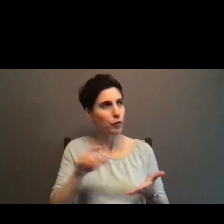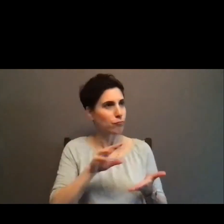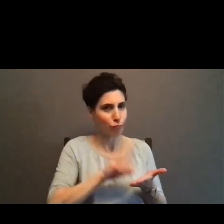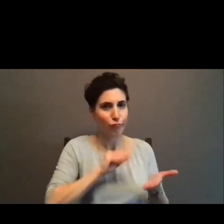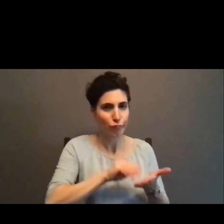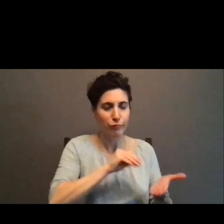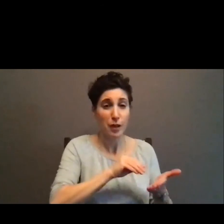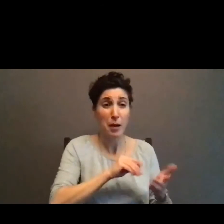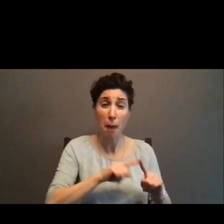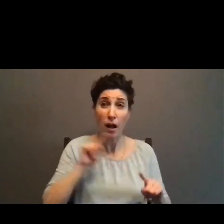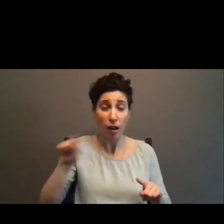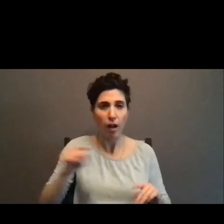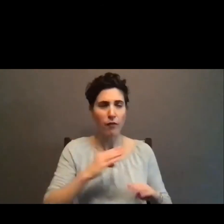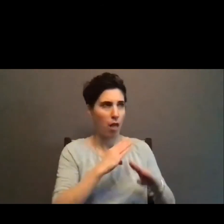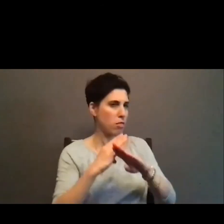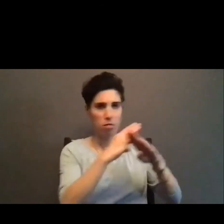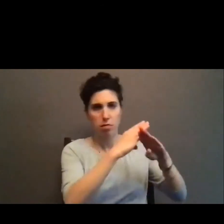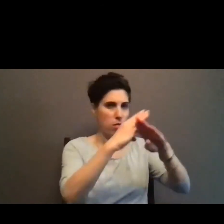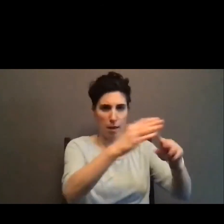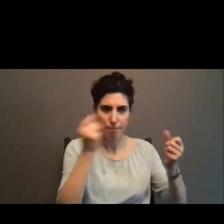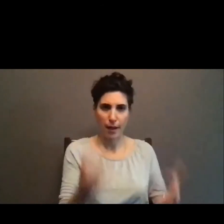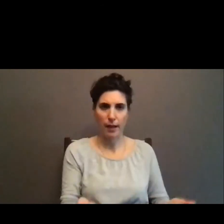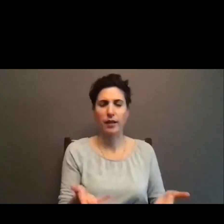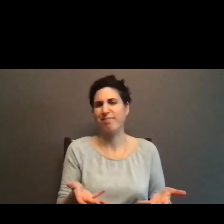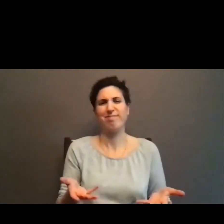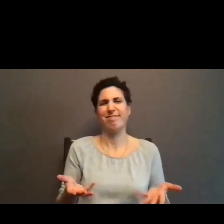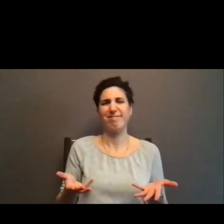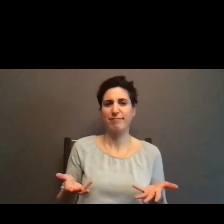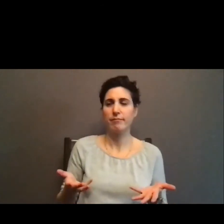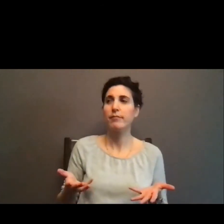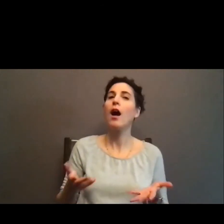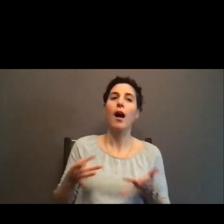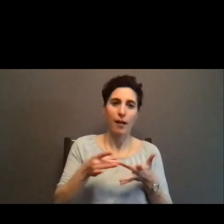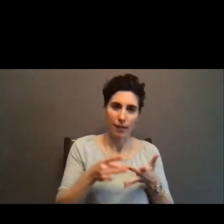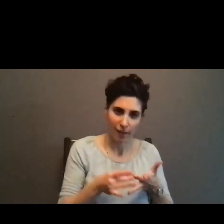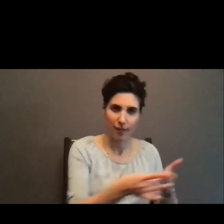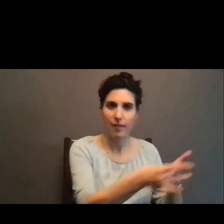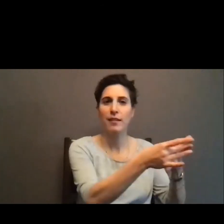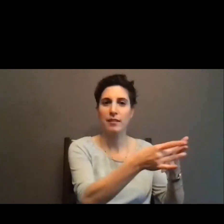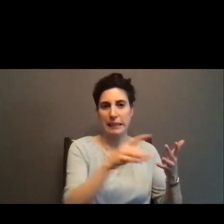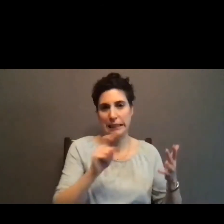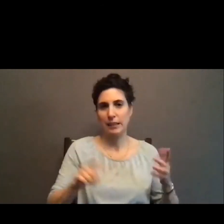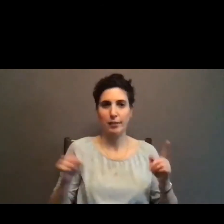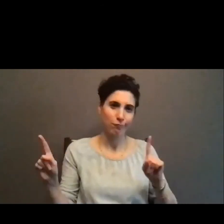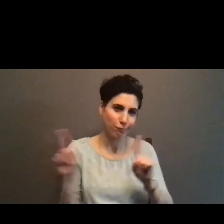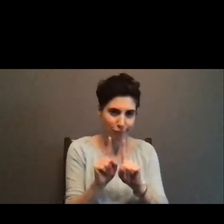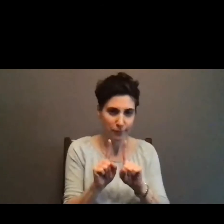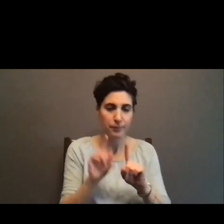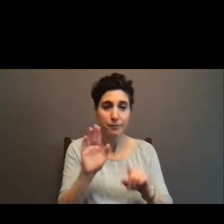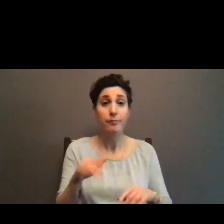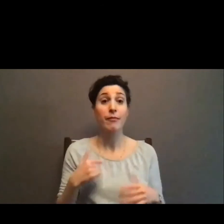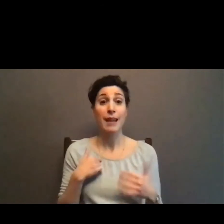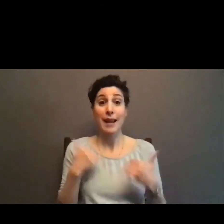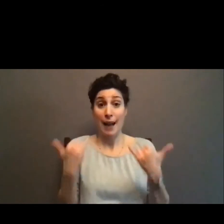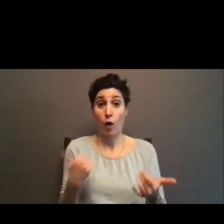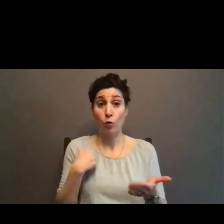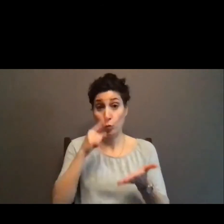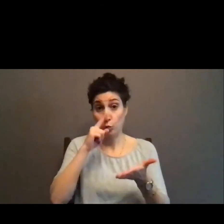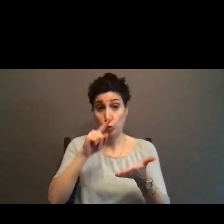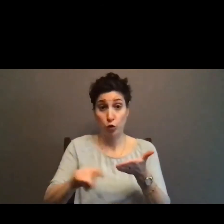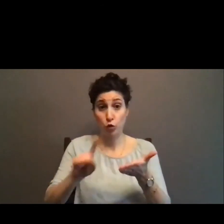more barriers, um, so then the research I'm doing currently is a digital strategies,